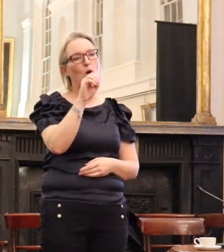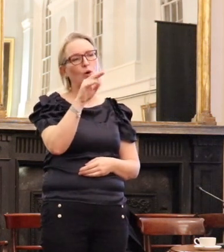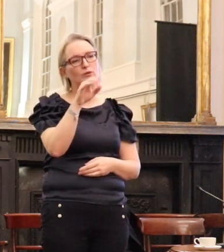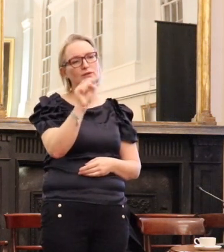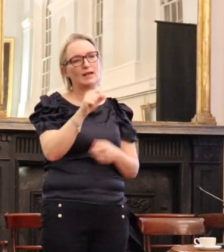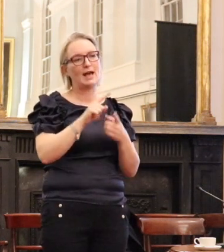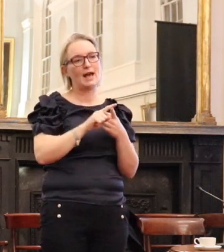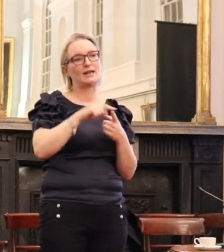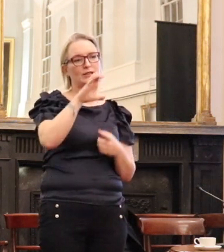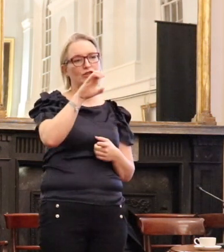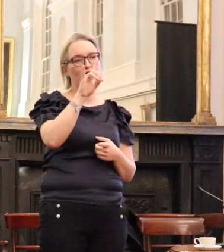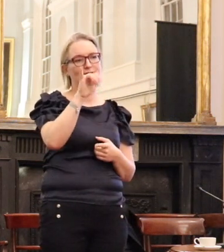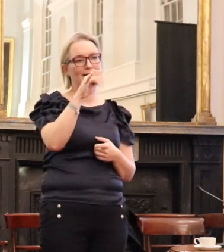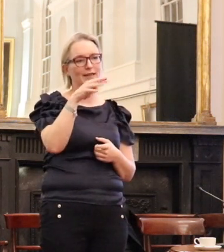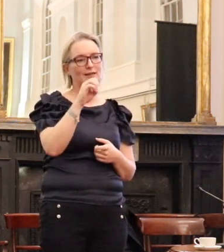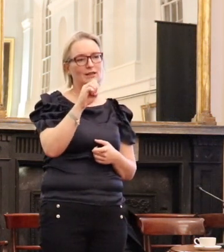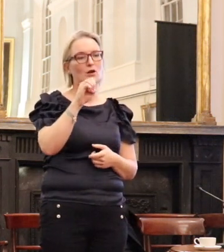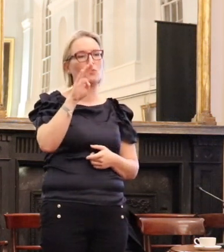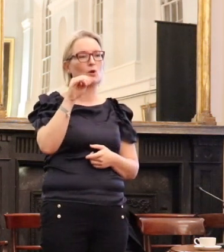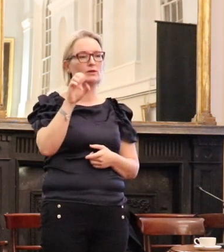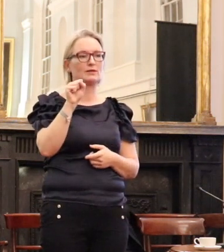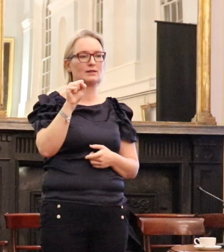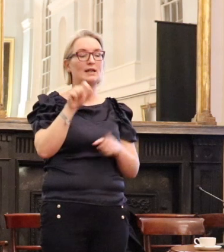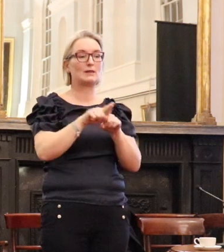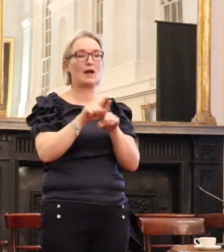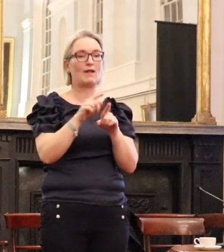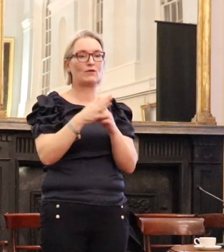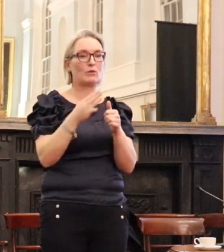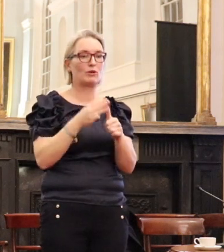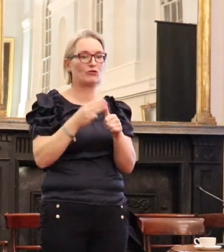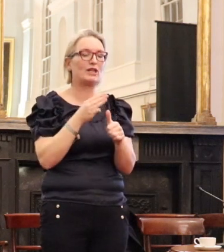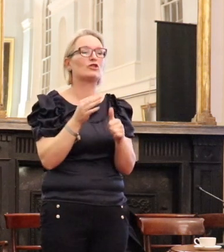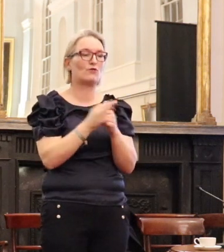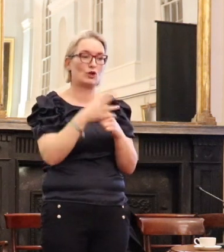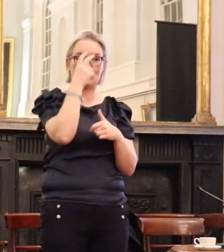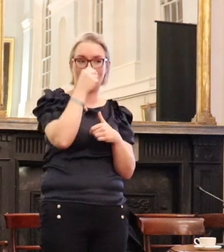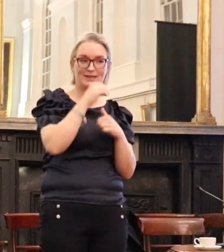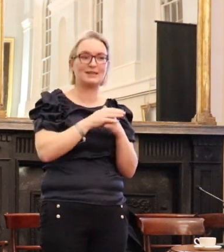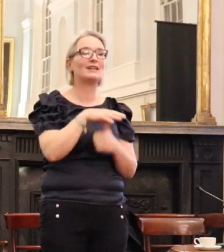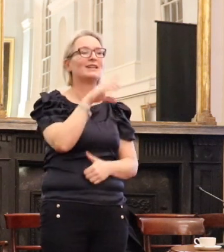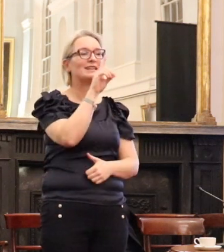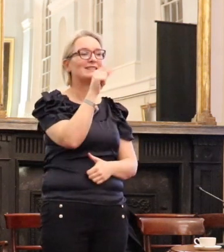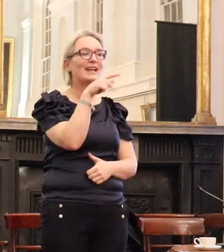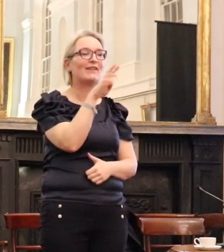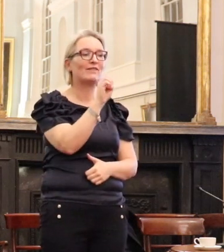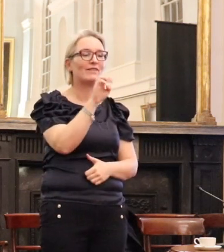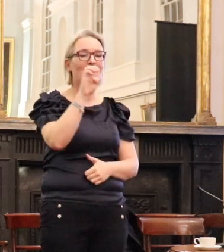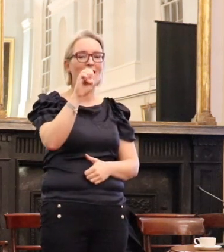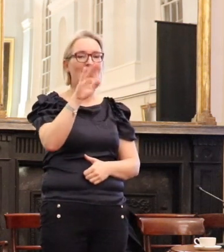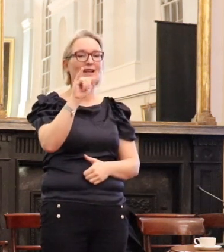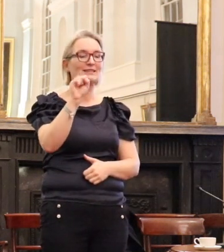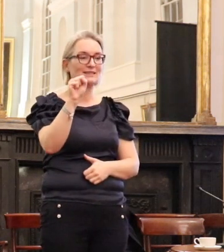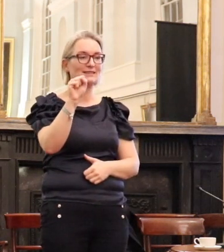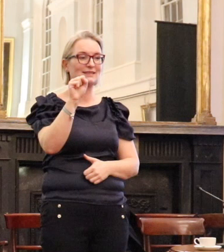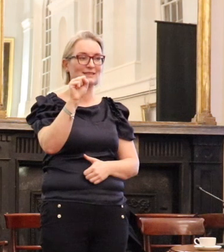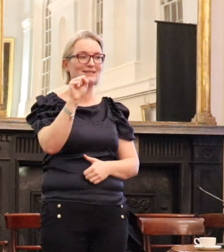Conurdy for all of their work in assisting me in the preparation for this evening. Dave Ellis, for those of you